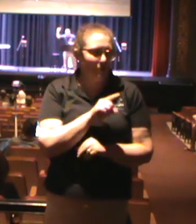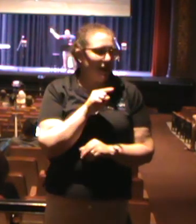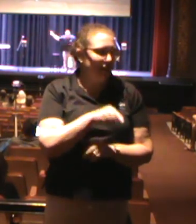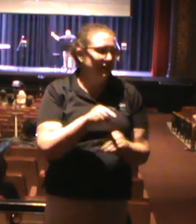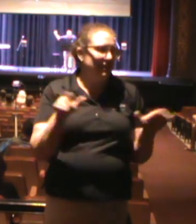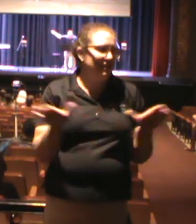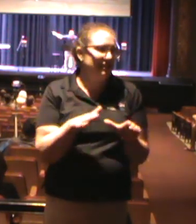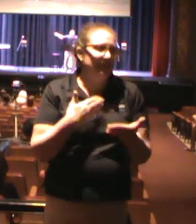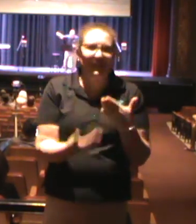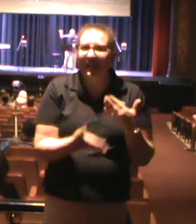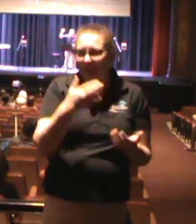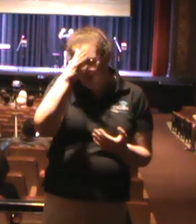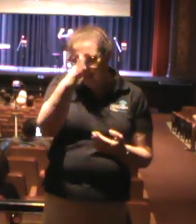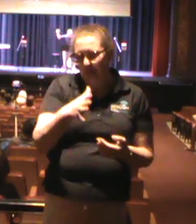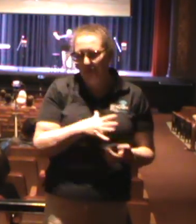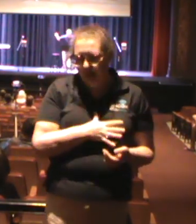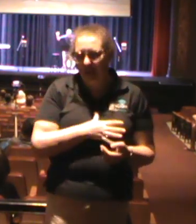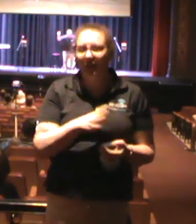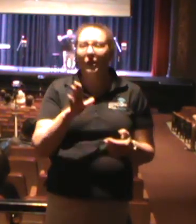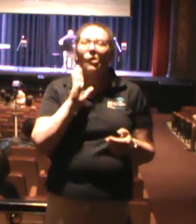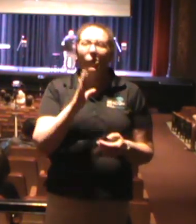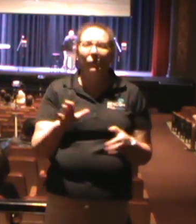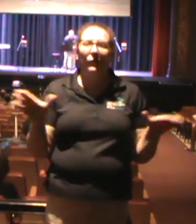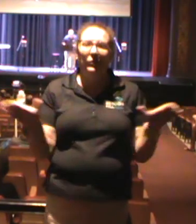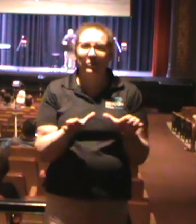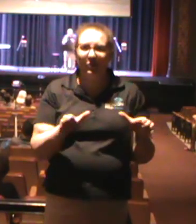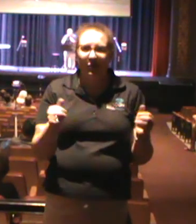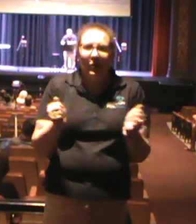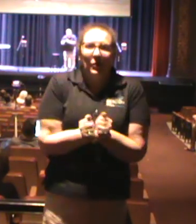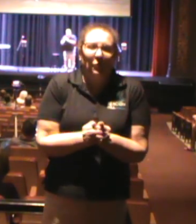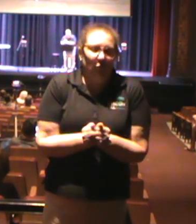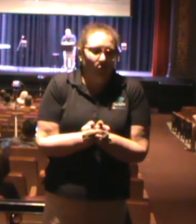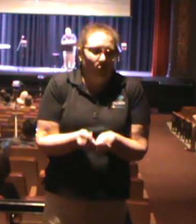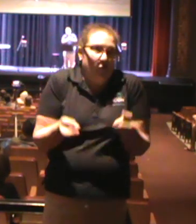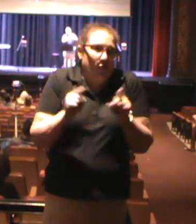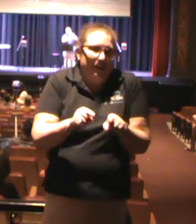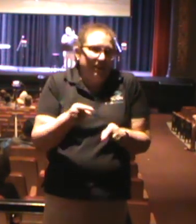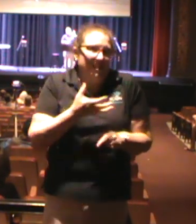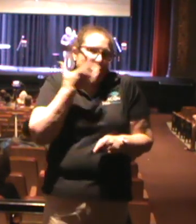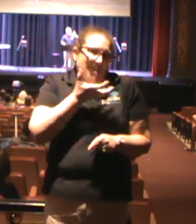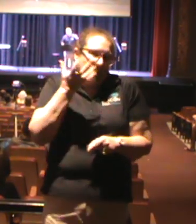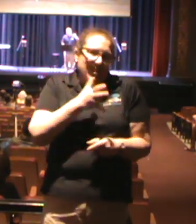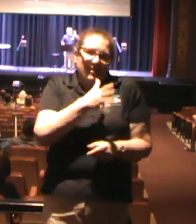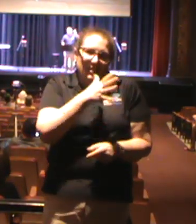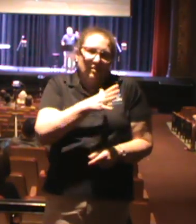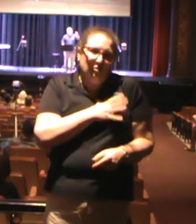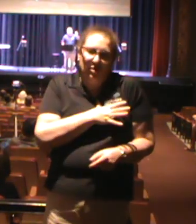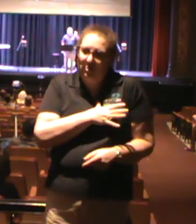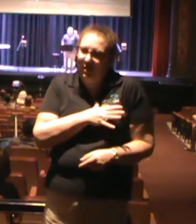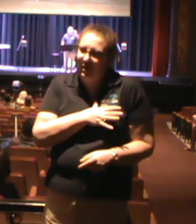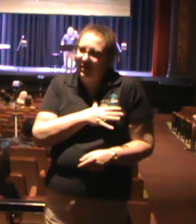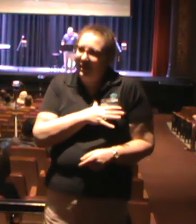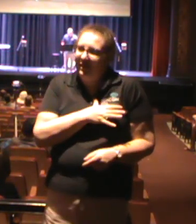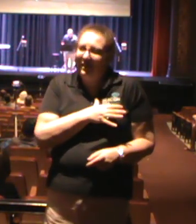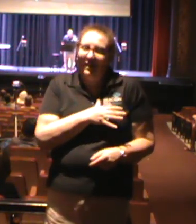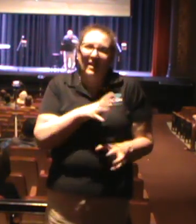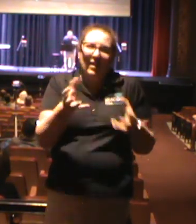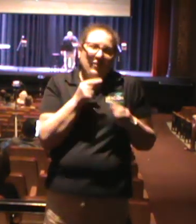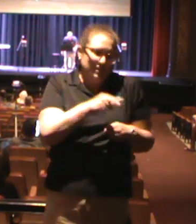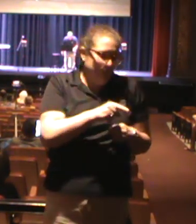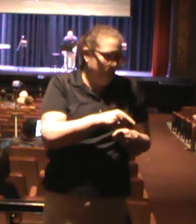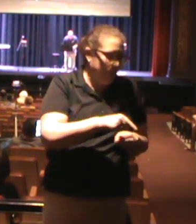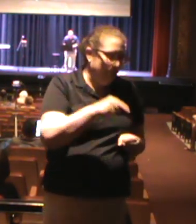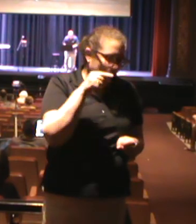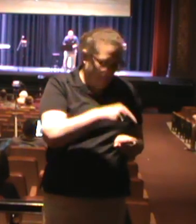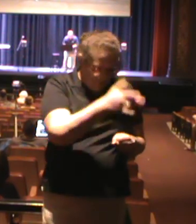hundreds of miles away into a cave on Mount Boran. Having won the battle, he was now facing the prospects of losing his